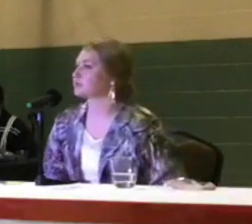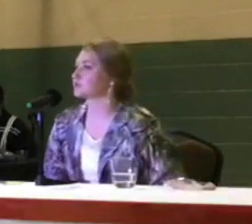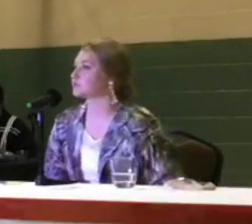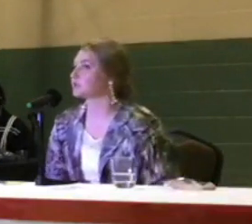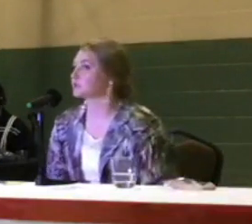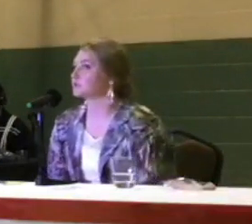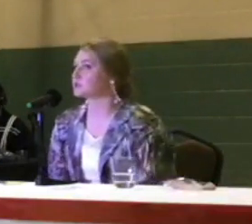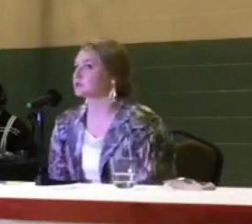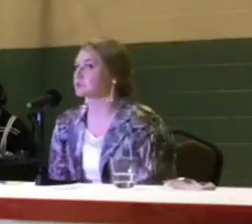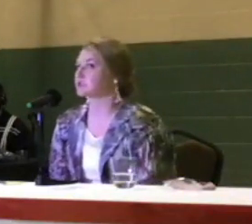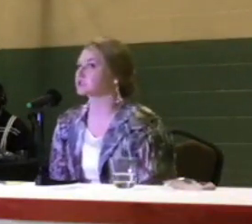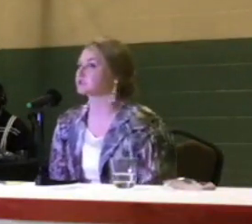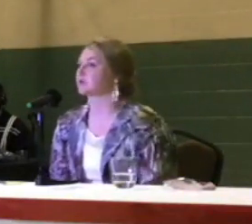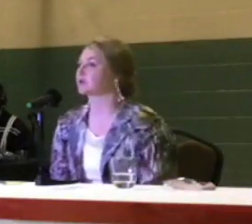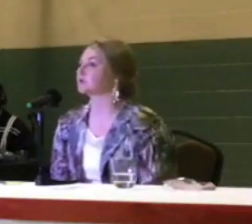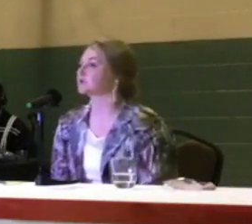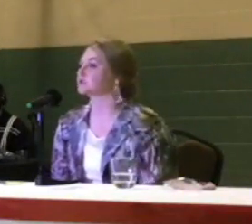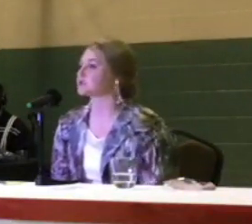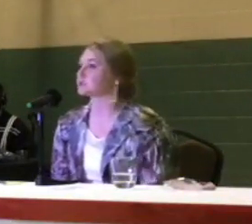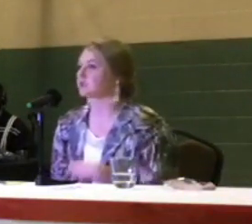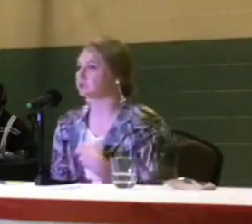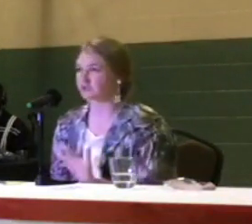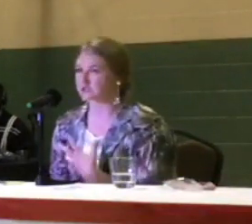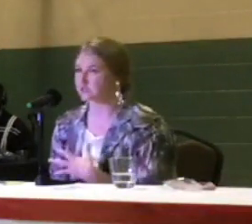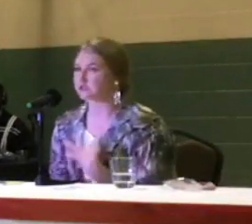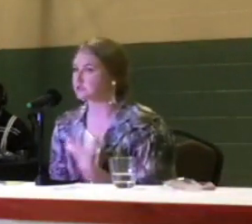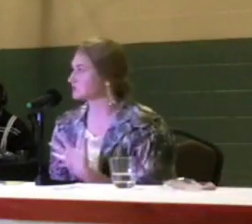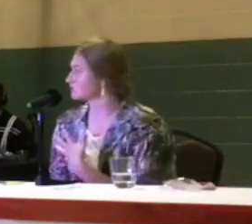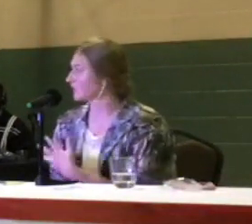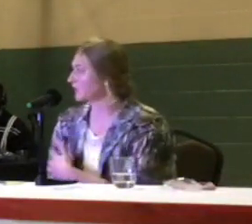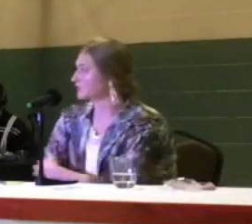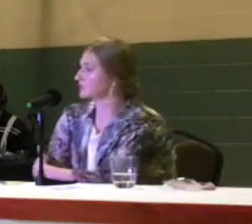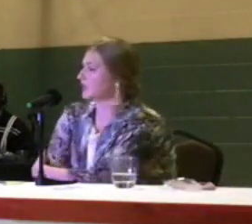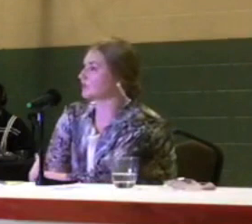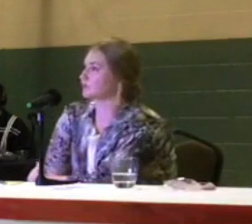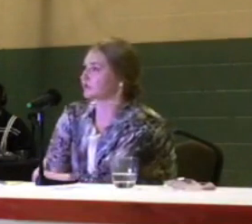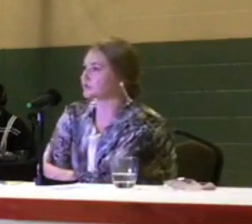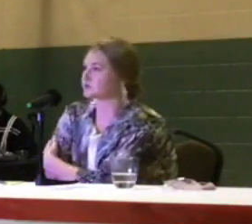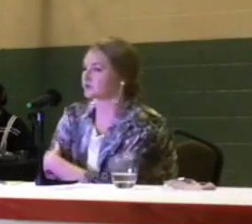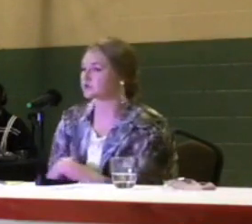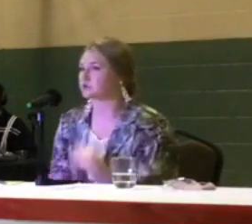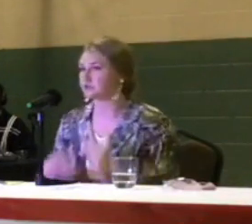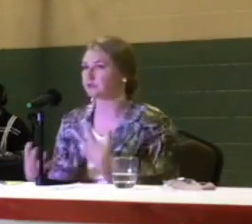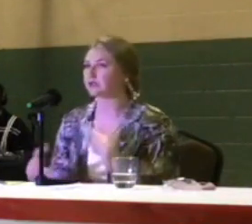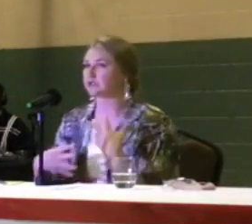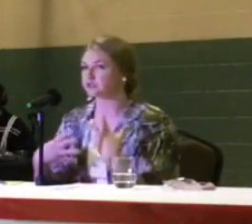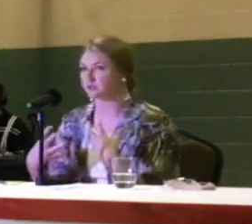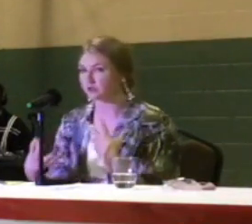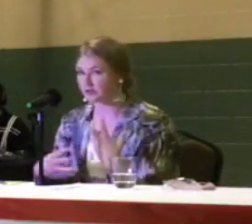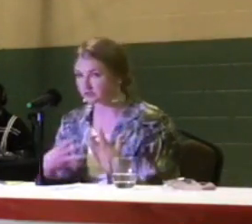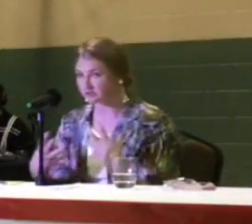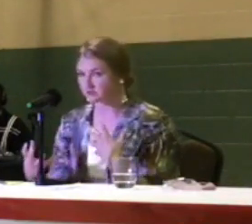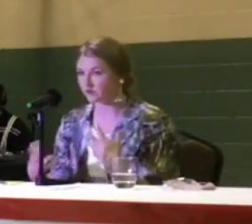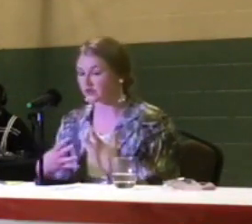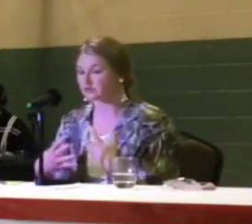I think there should be a limit, too. I think it should be regulated just like liquor sales as well, where there's, you a certain limit and a certain process as far as